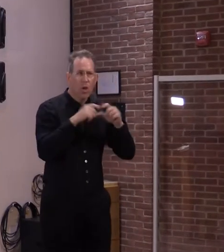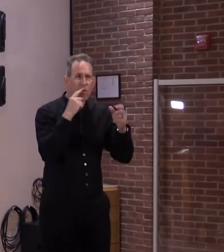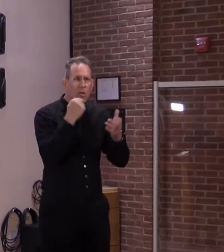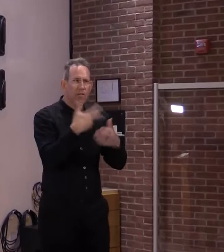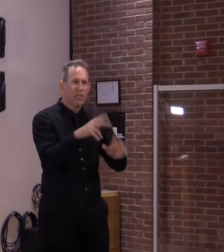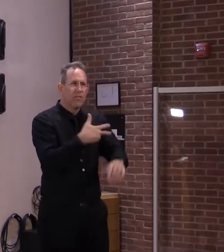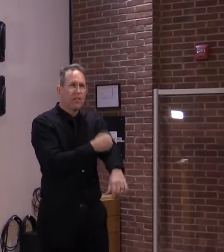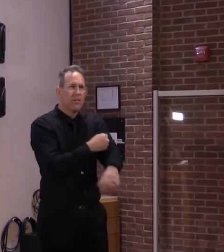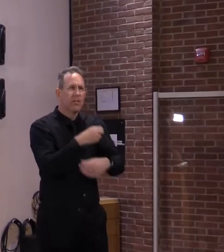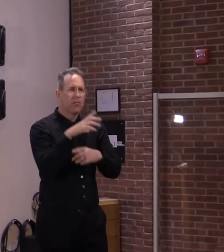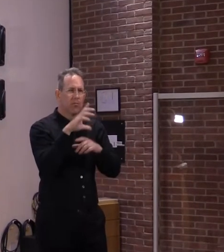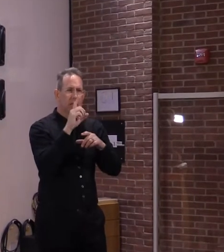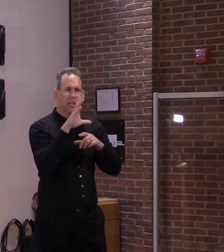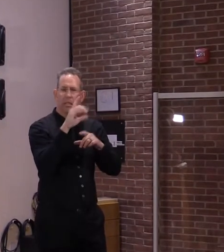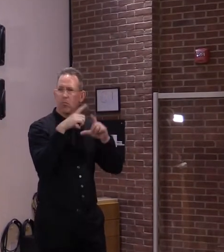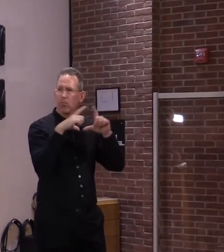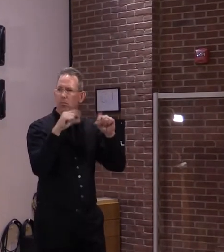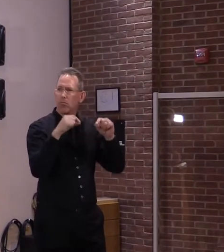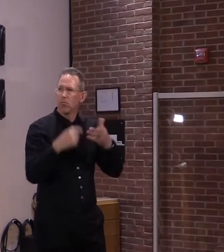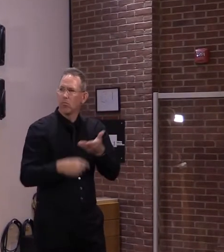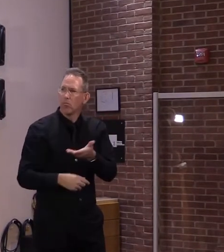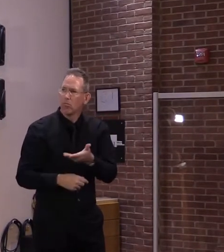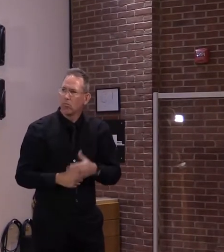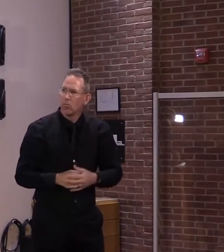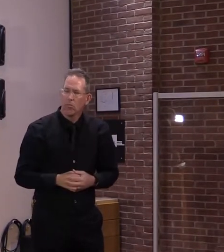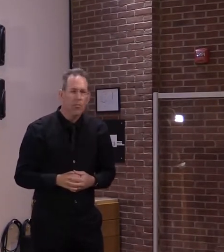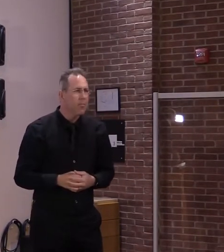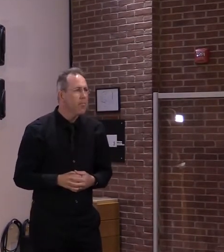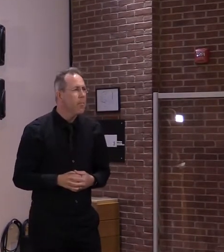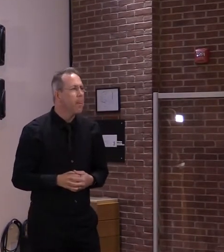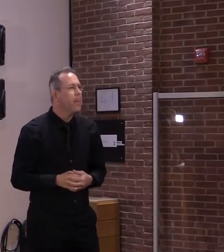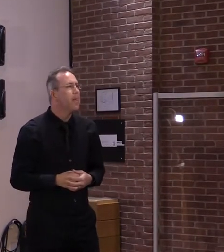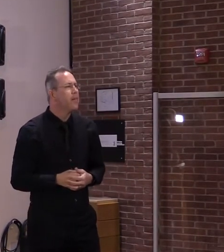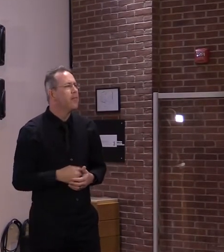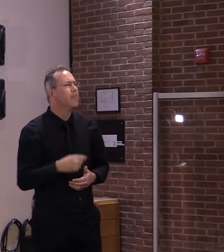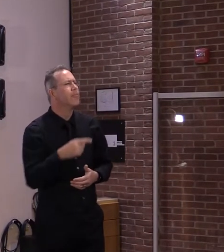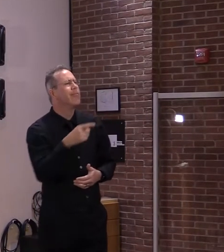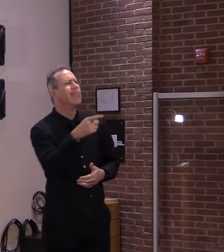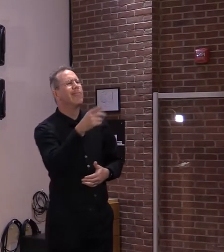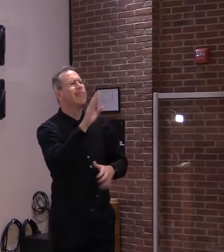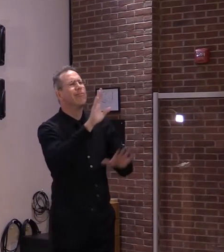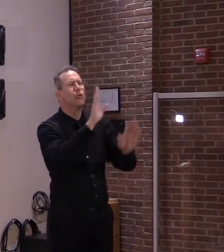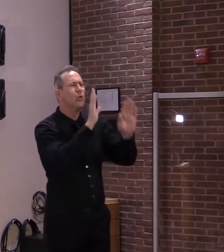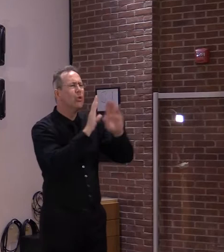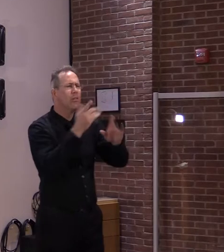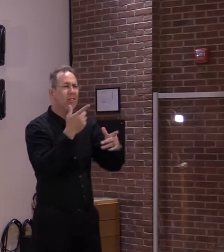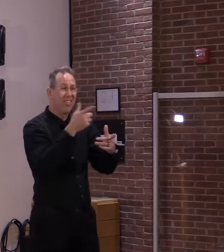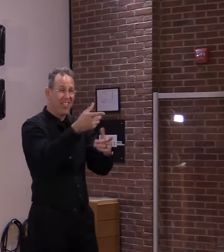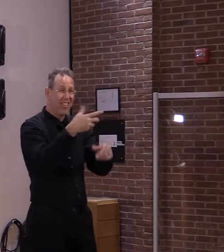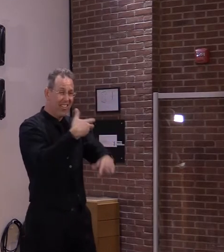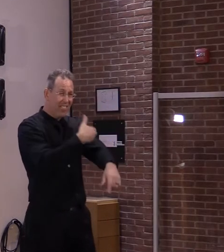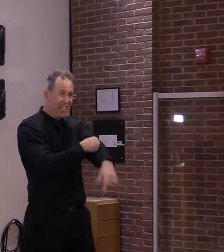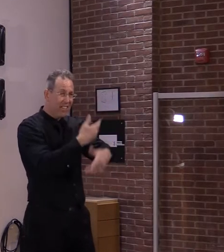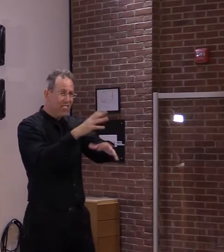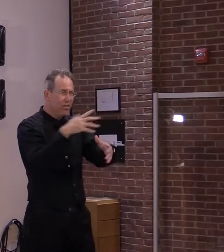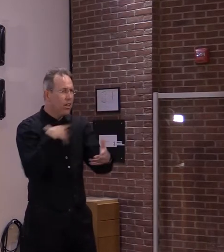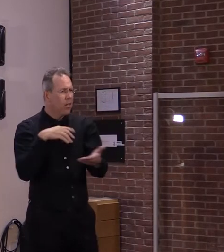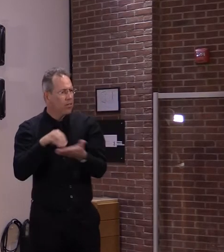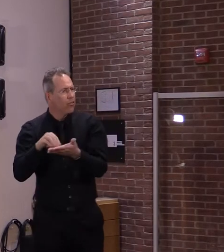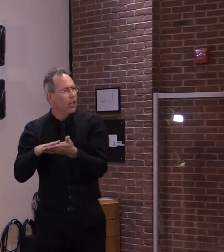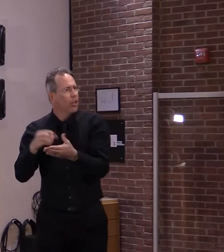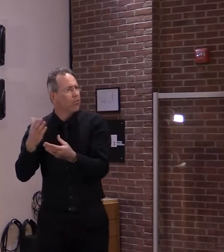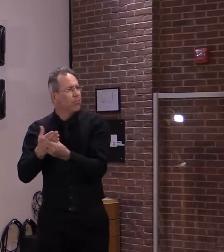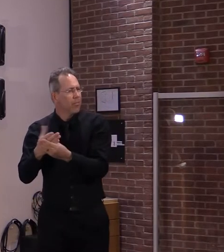I mean, we'll still have a record that you got vaccinated and you'll be in our system so we can